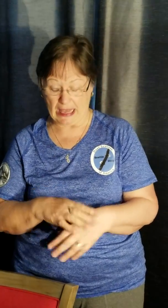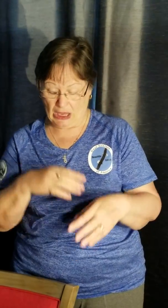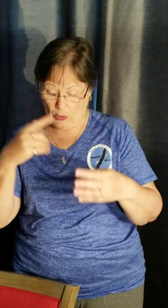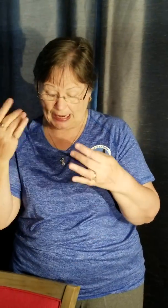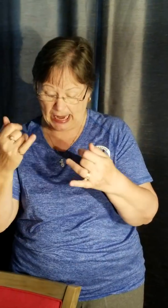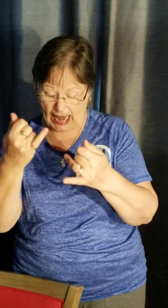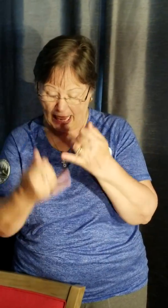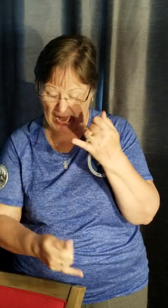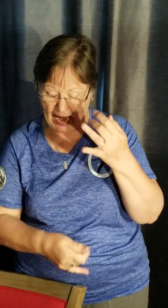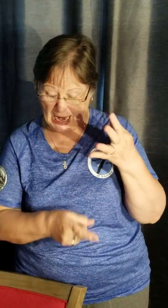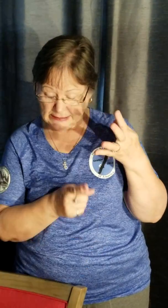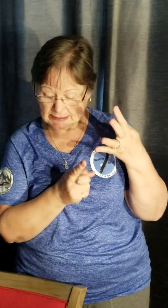My wife.